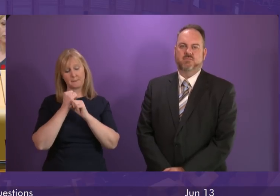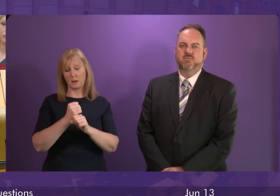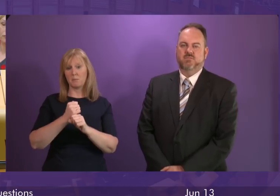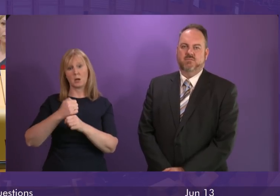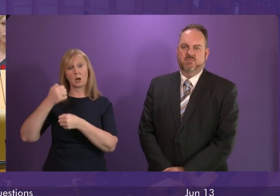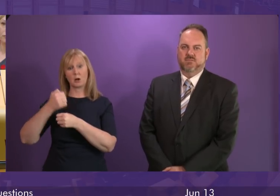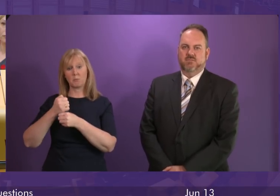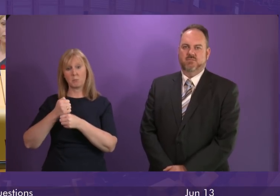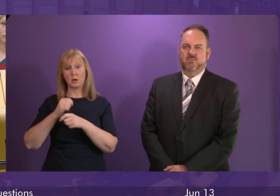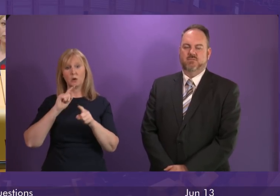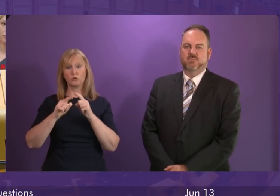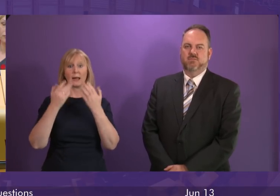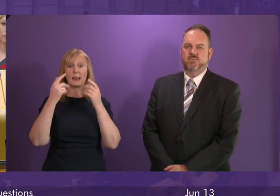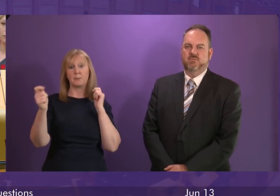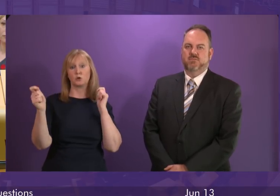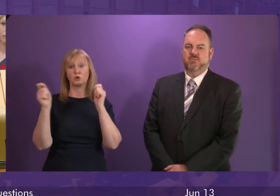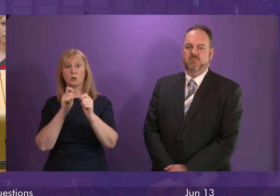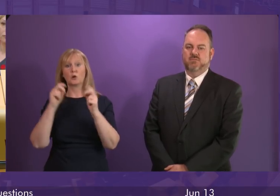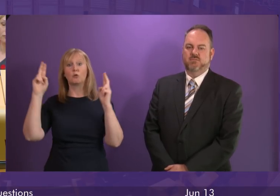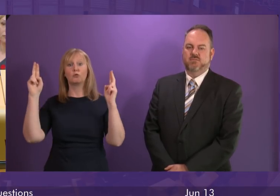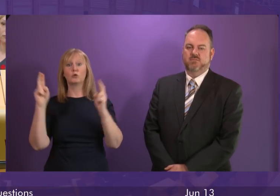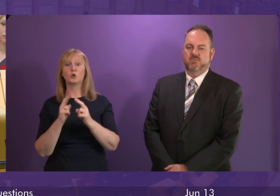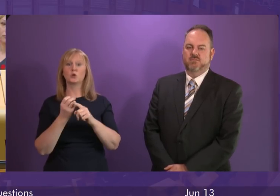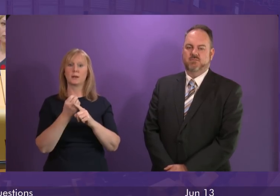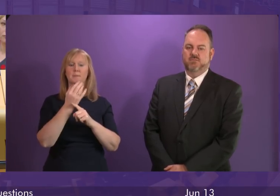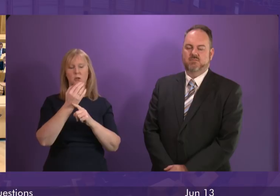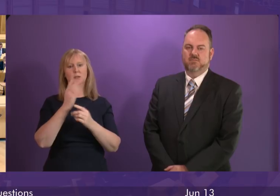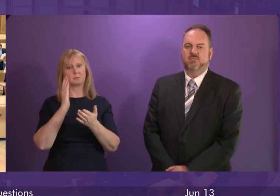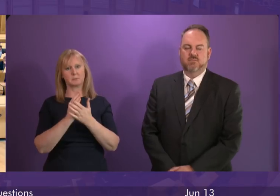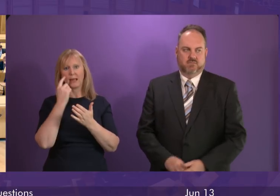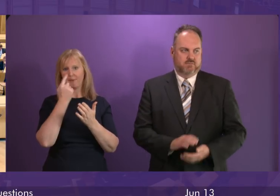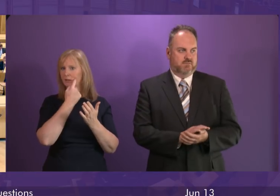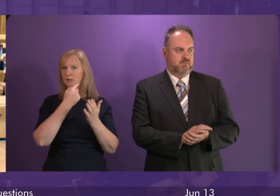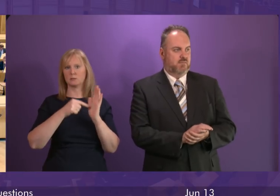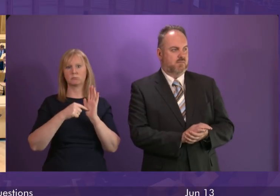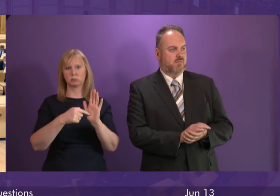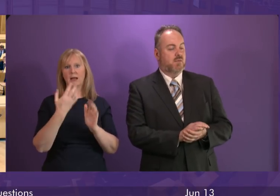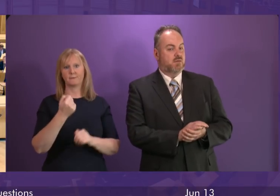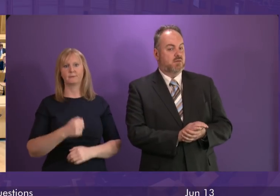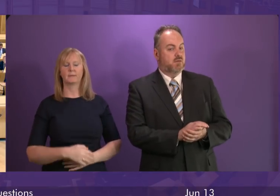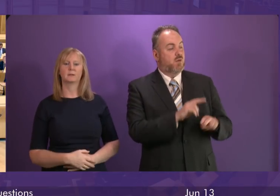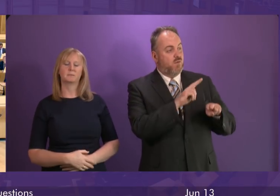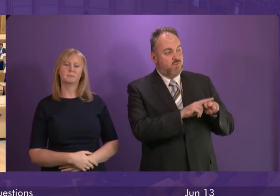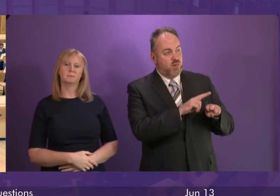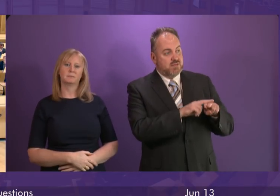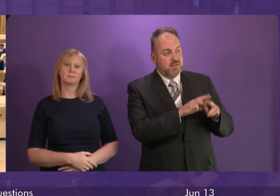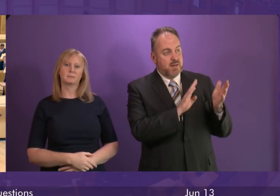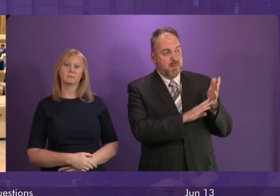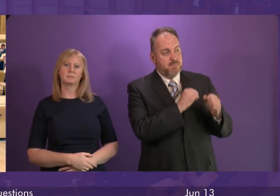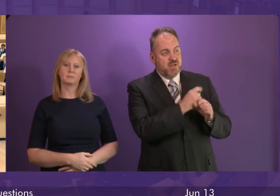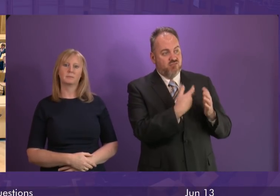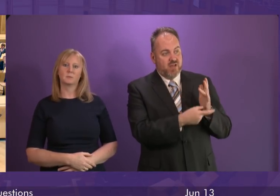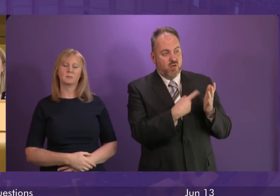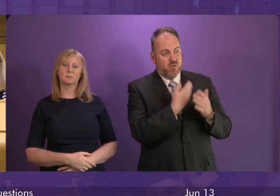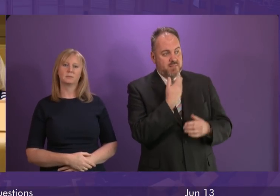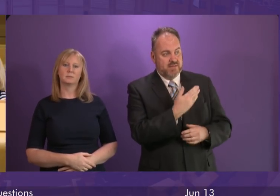government to tackle climate change and reduce our emissions, I think is very well evidenced. Fulton MacGregor, to be followed by Annie Wells. you, President.